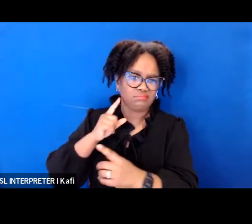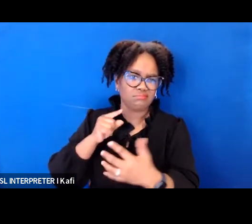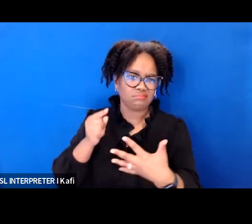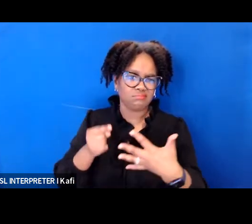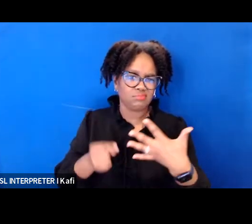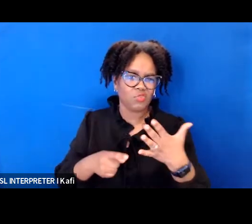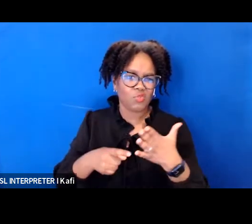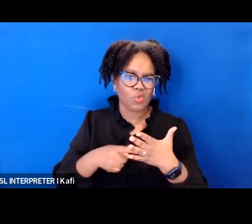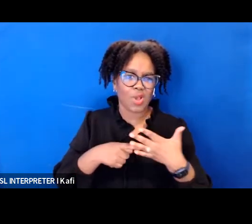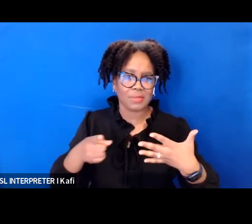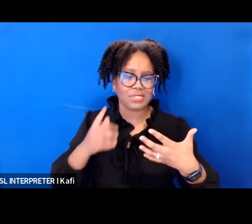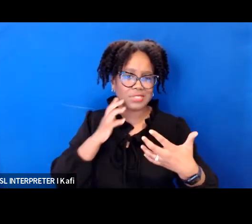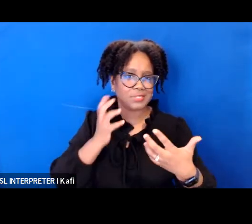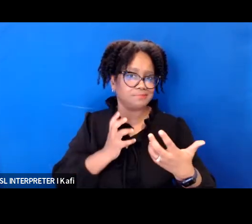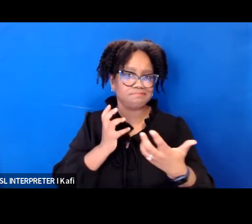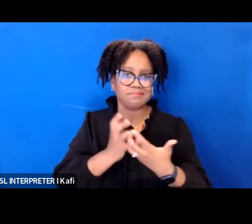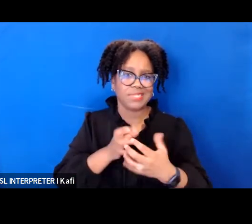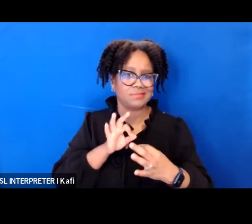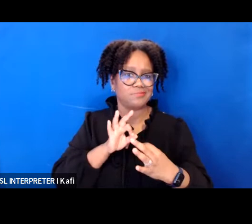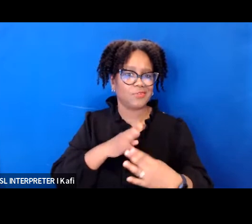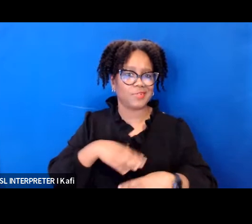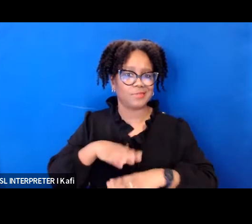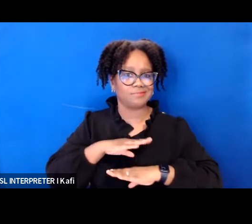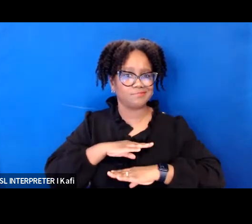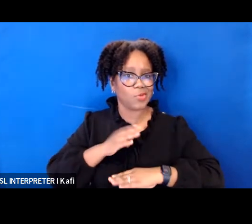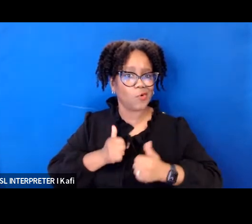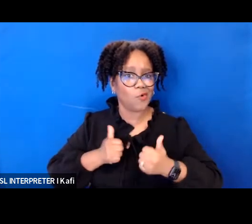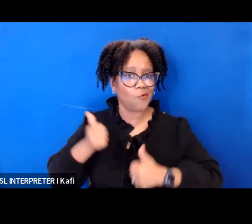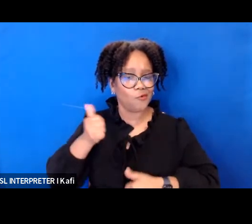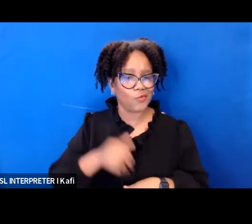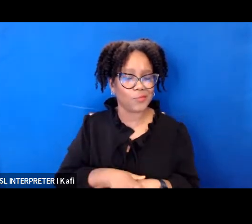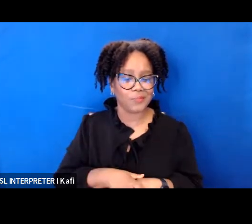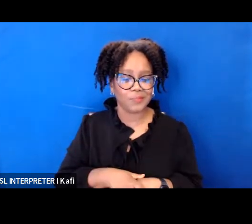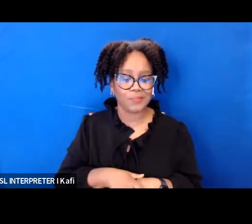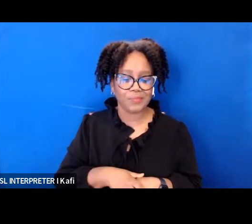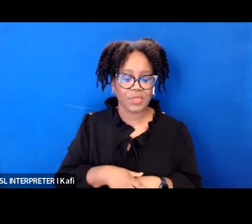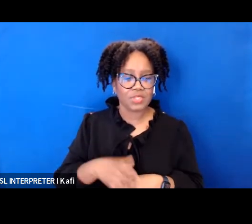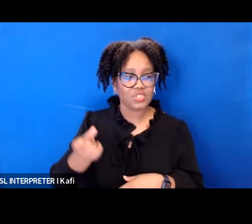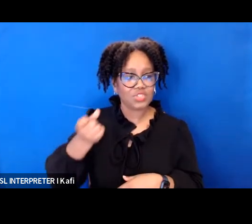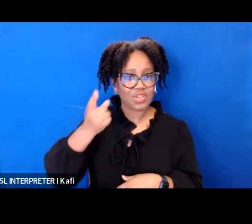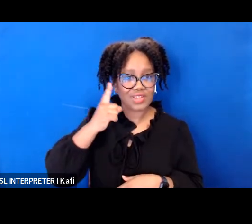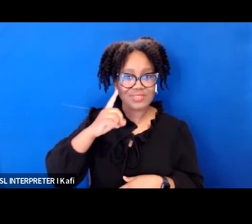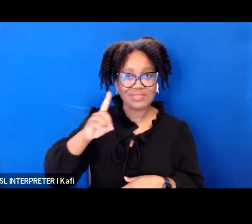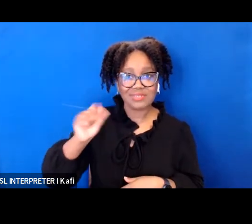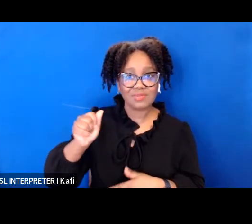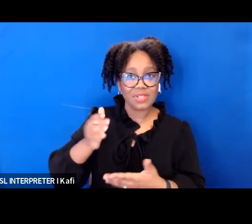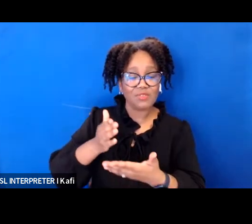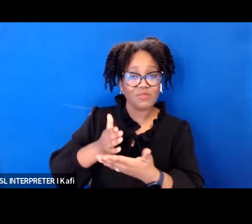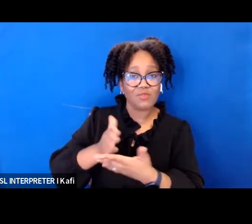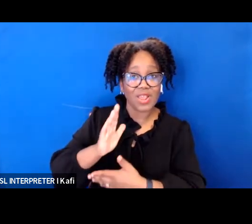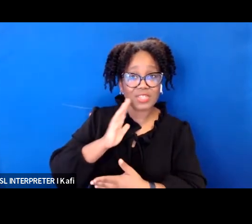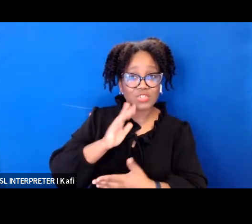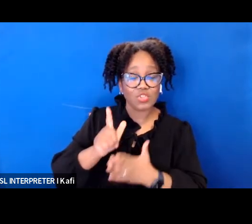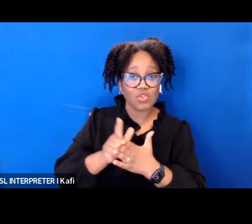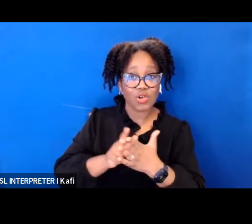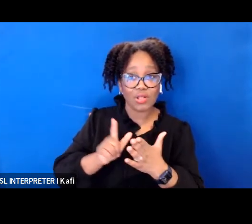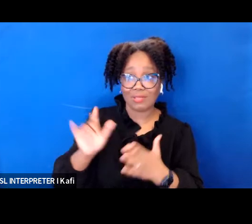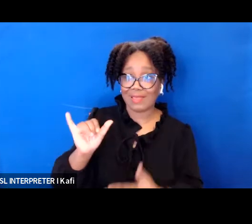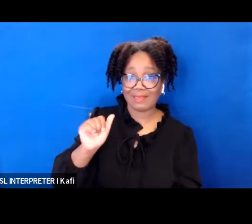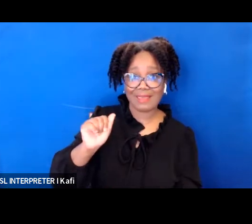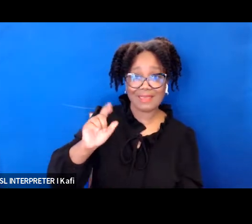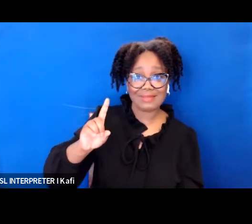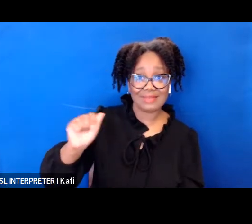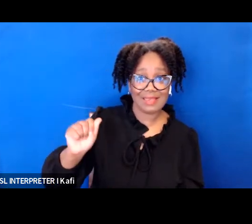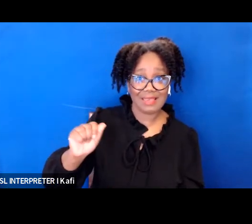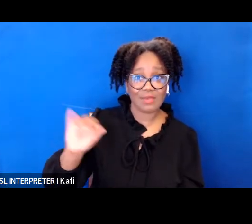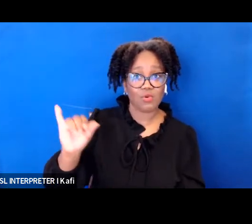record judge jackson has demonstrated an understanding of disability rights laws like the americans with disabilities act in section 504